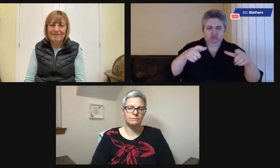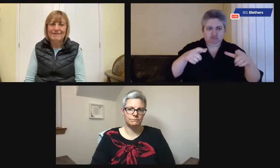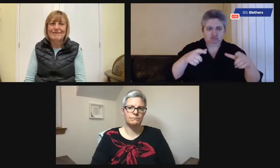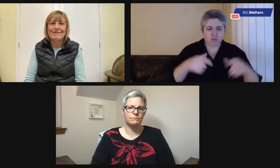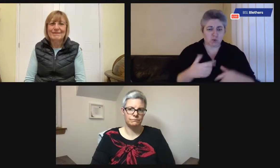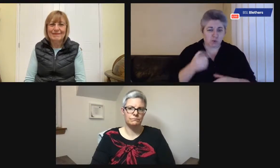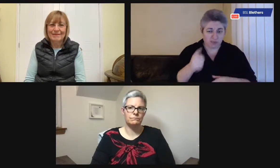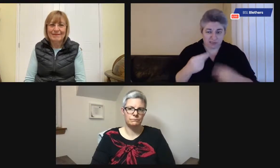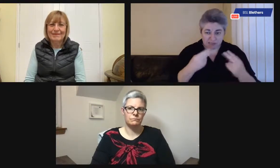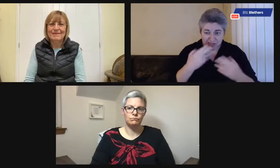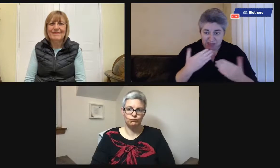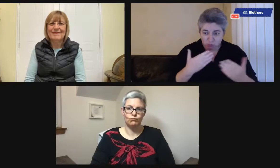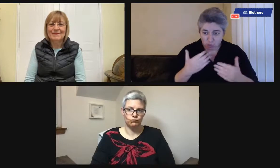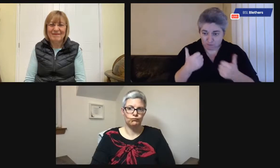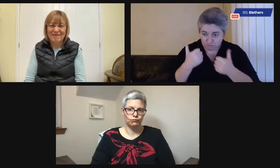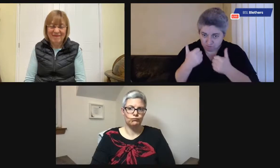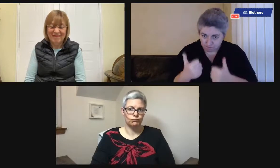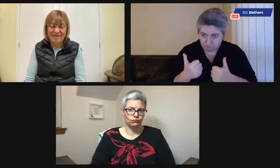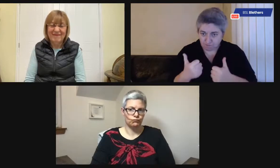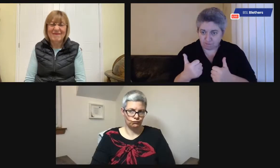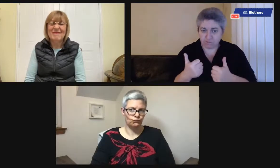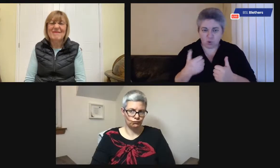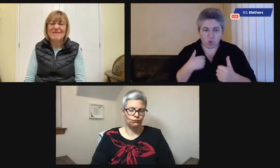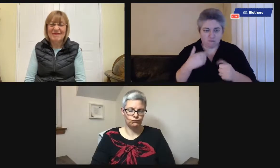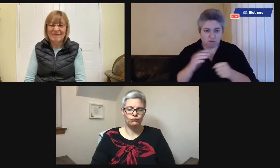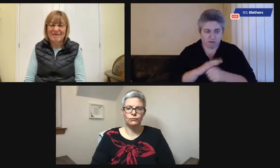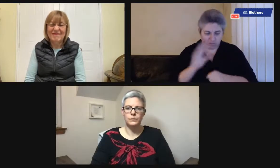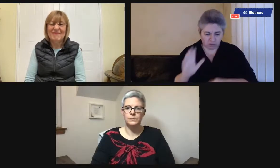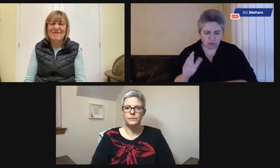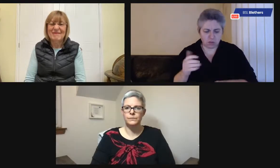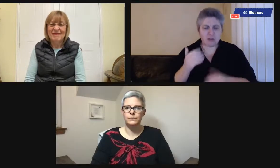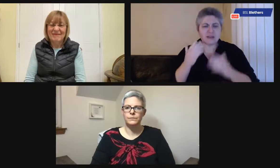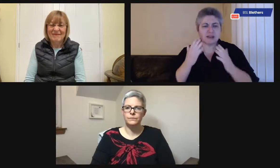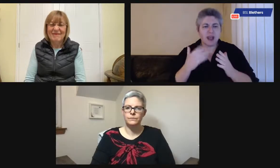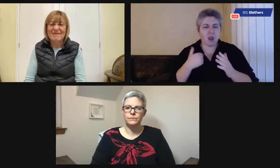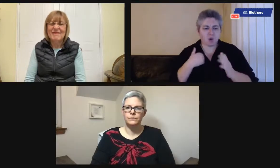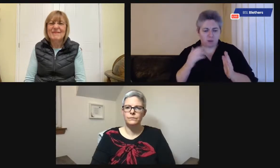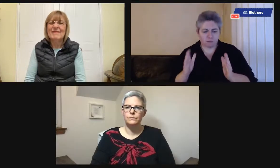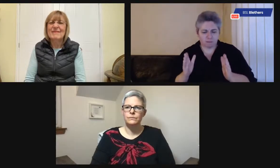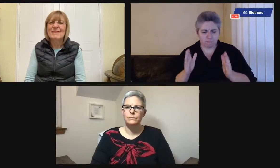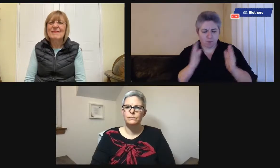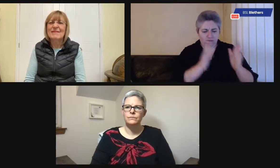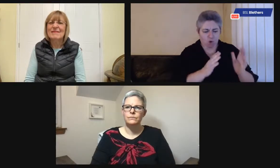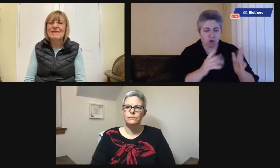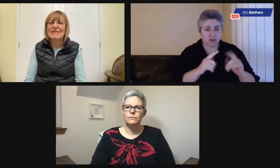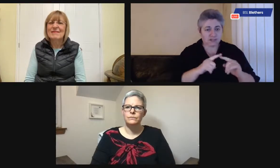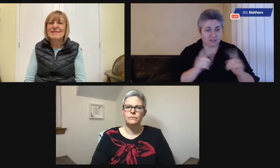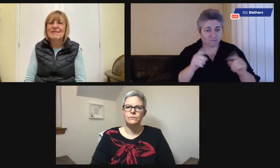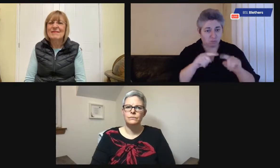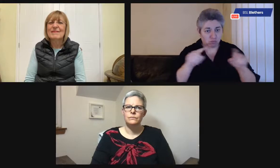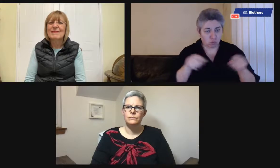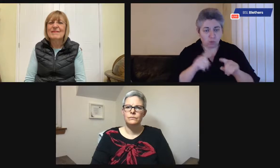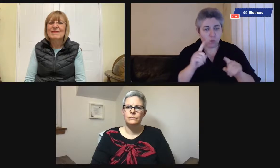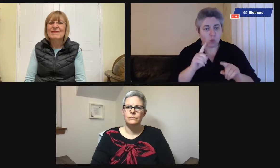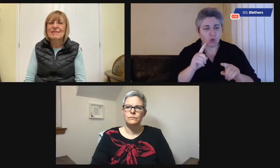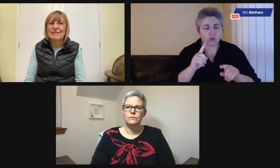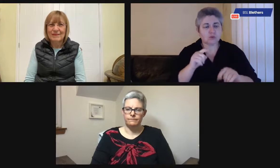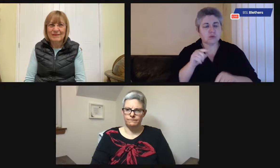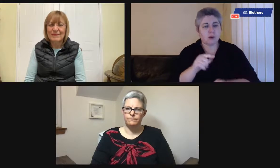and social embarrassment. So, plates with a lip and bowls that curve inward. Okay.